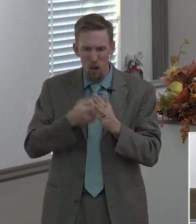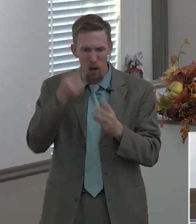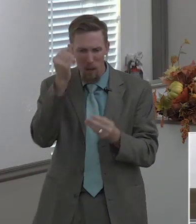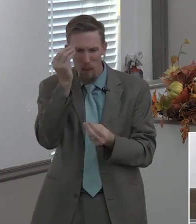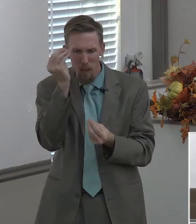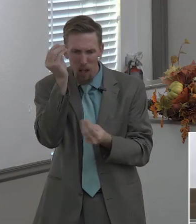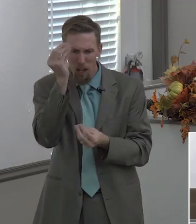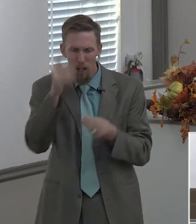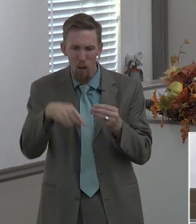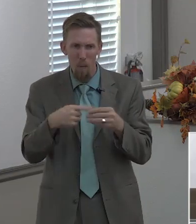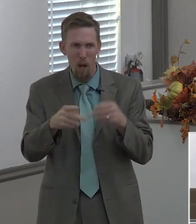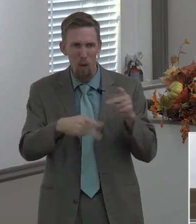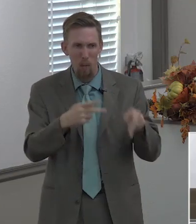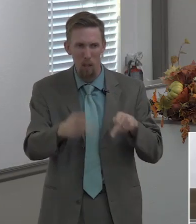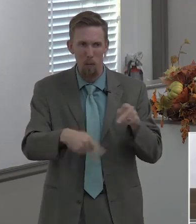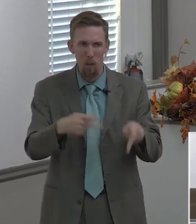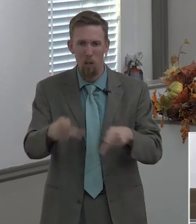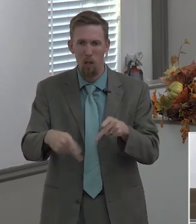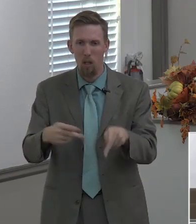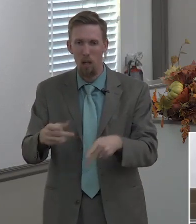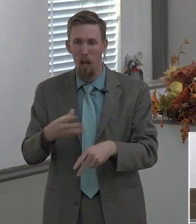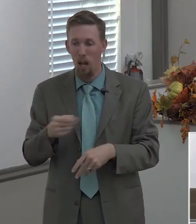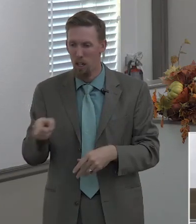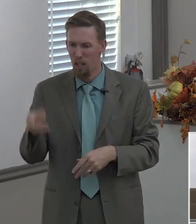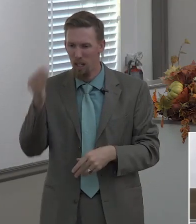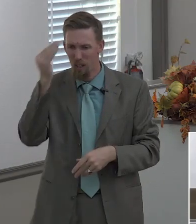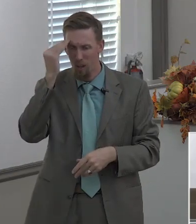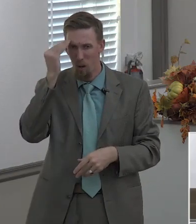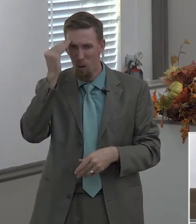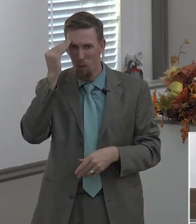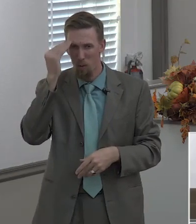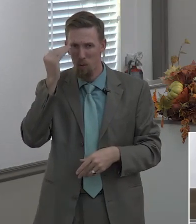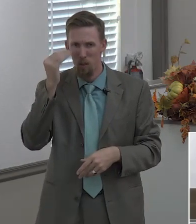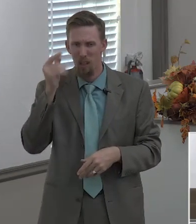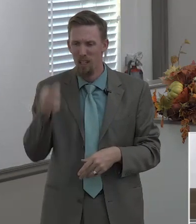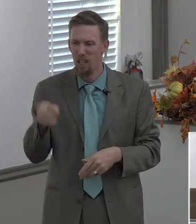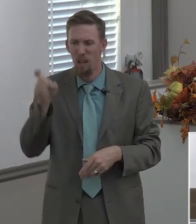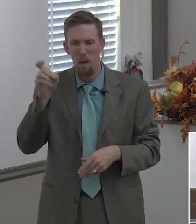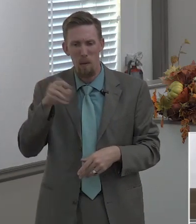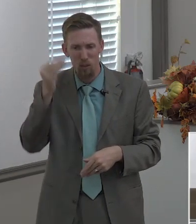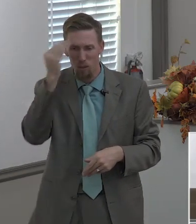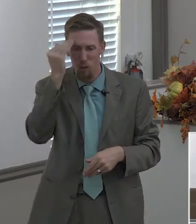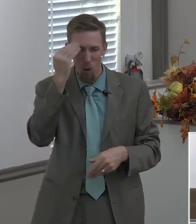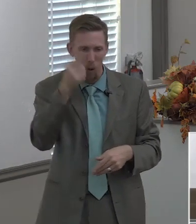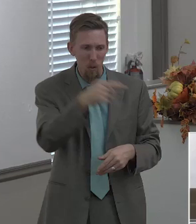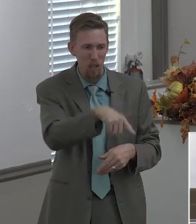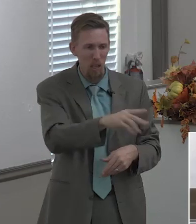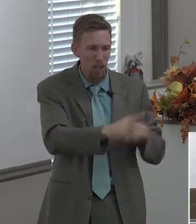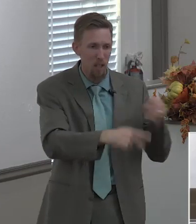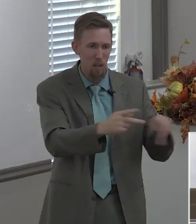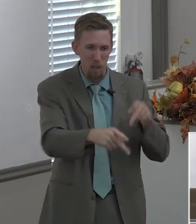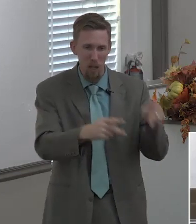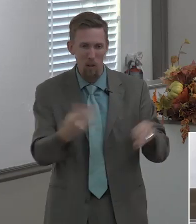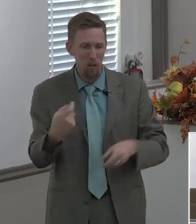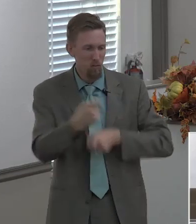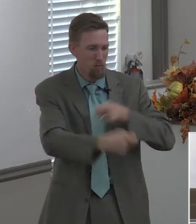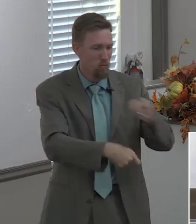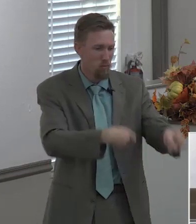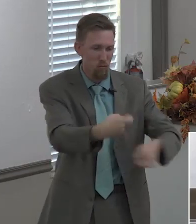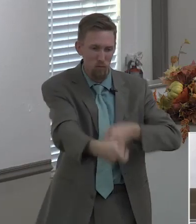thinking about a bunch of people and you know what he probably knows a bunch of these people that he's given socks to